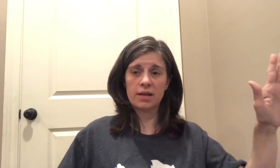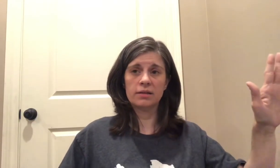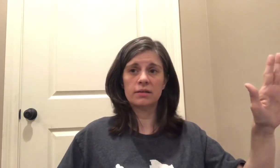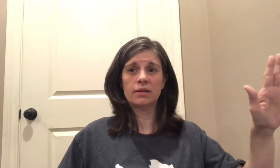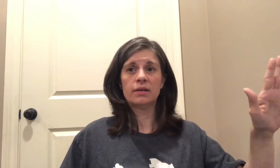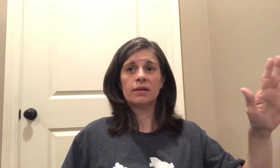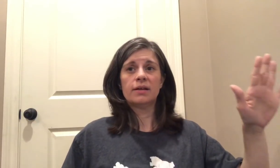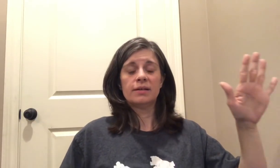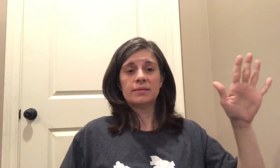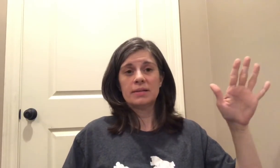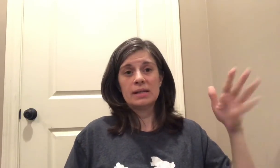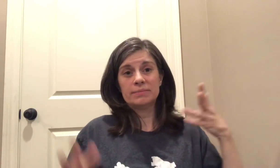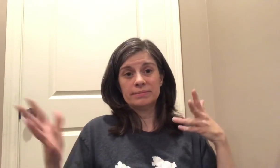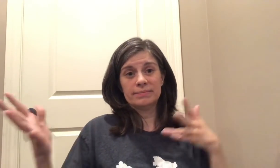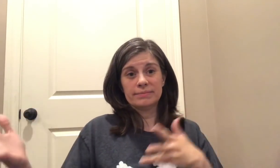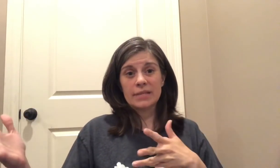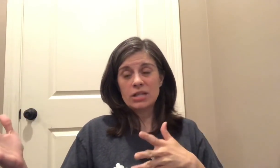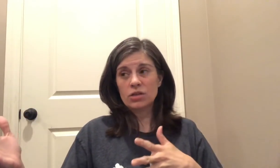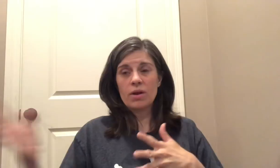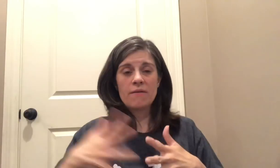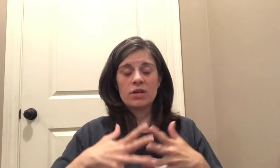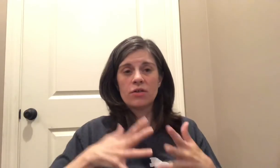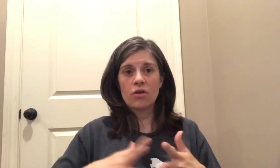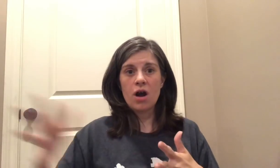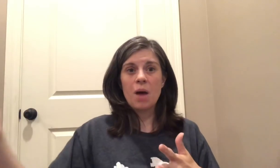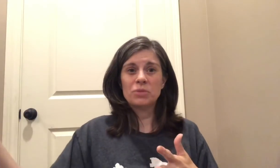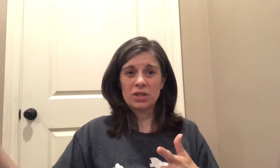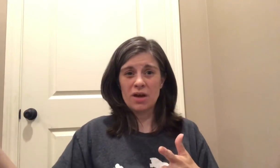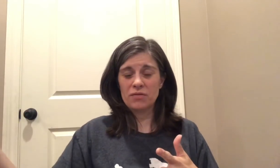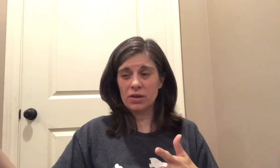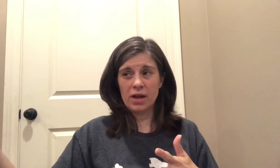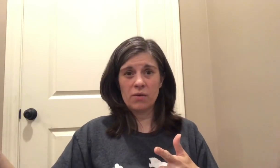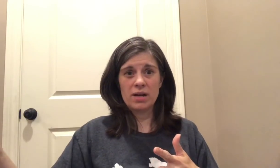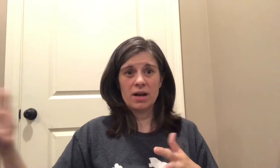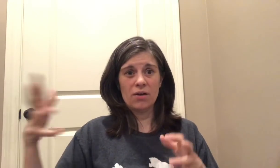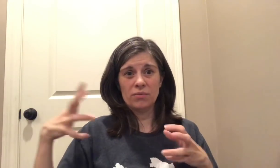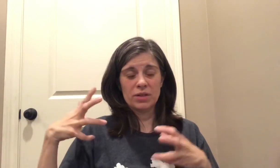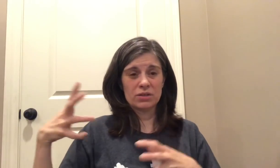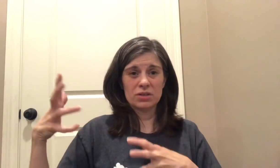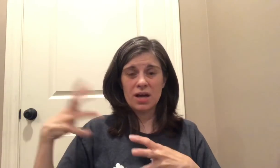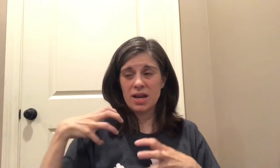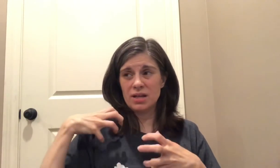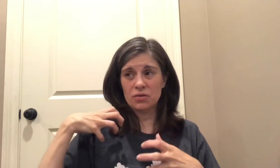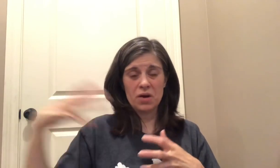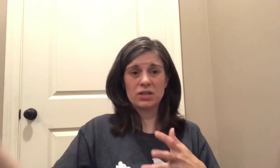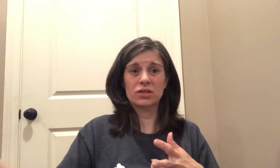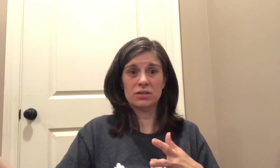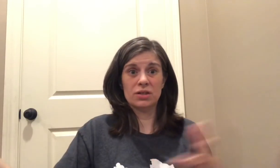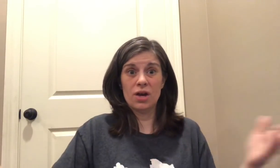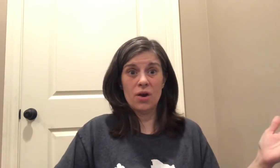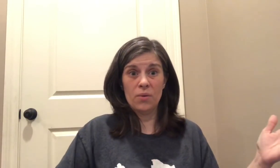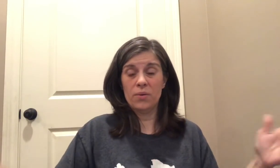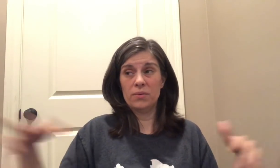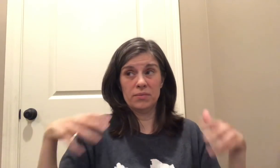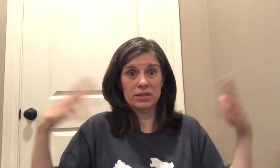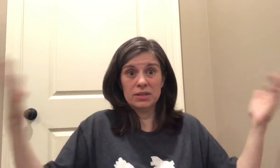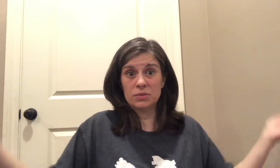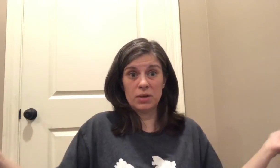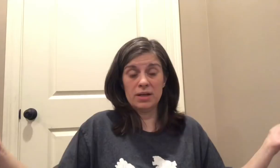I just don't have another option I feel like right now there's not a direction to go this is what it